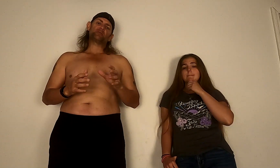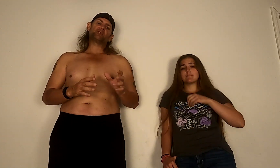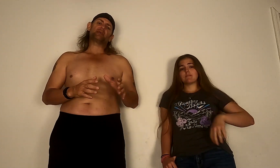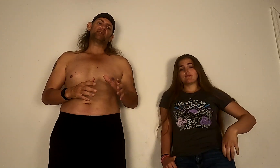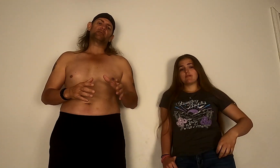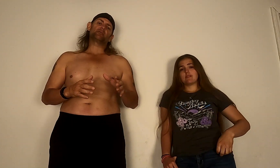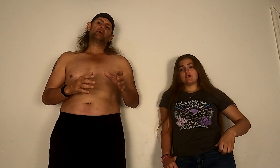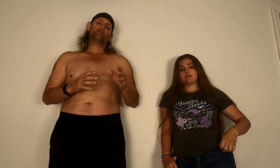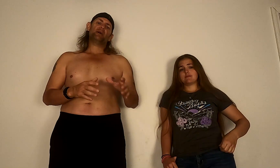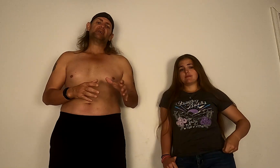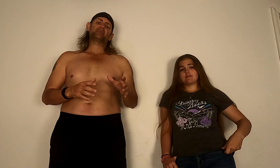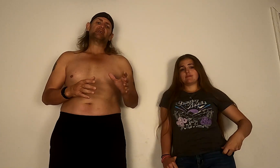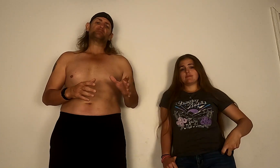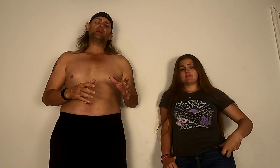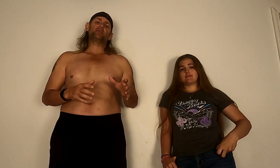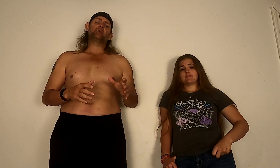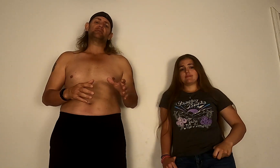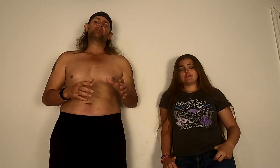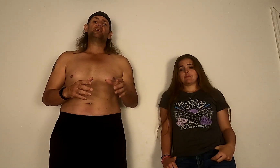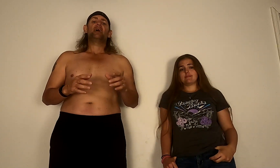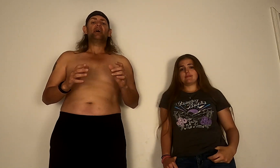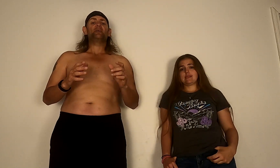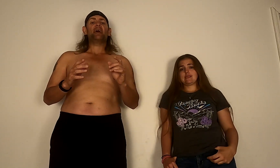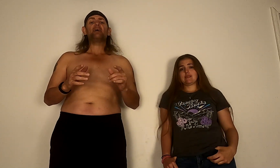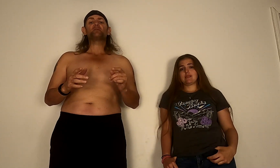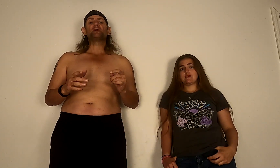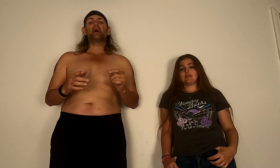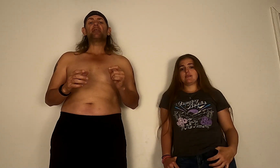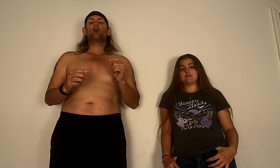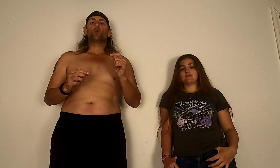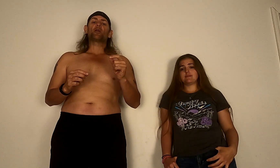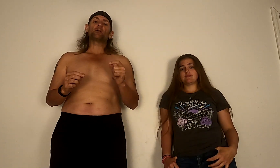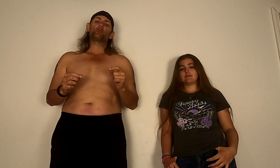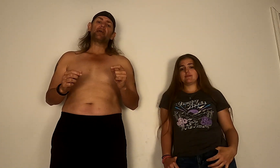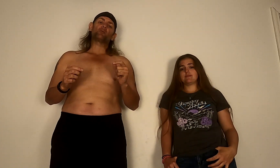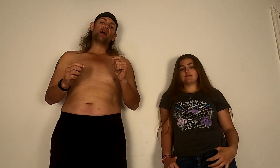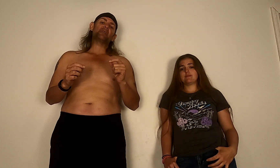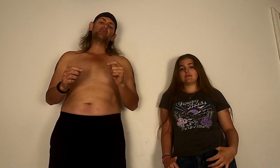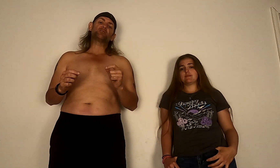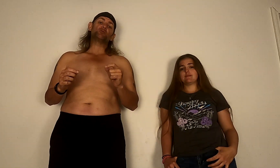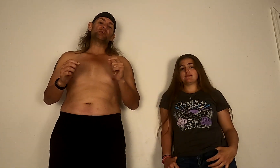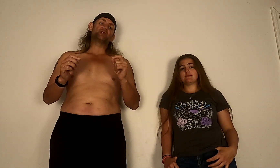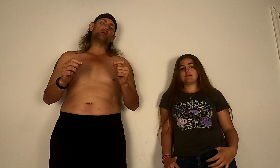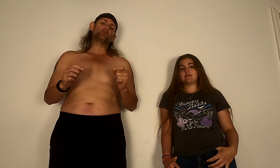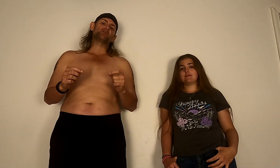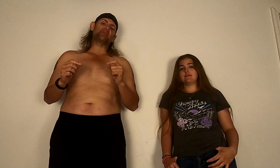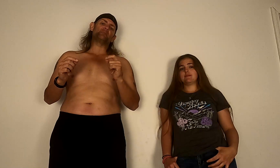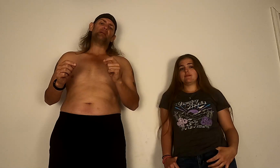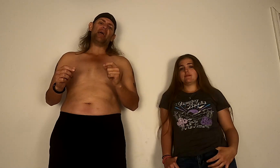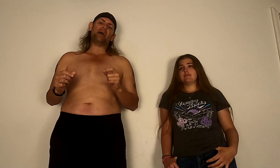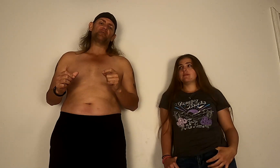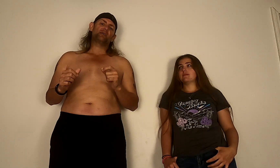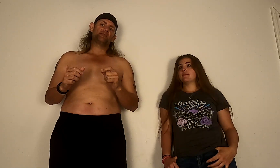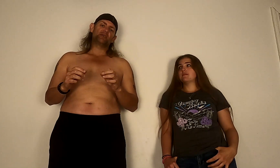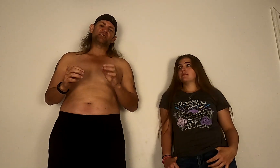particular fasting experience and then after that we're gonna break right into the numbers and the math. The